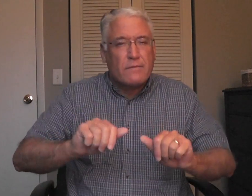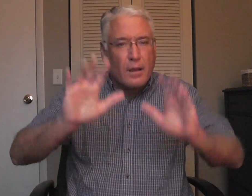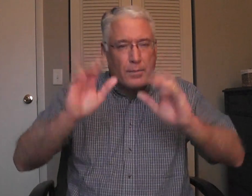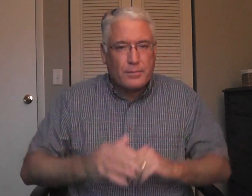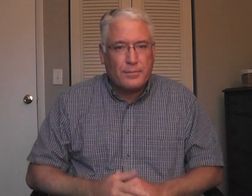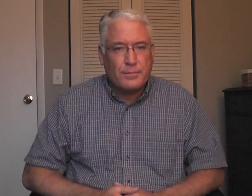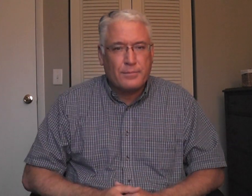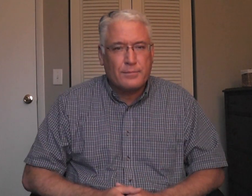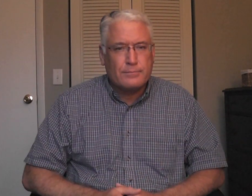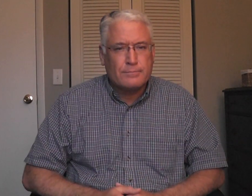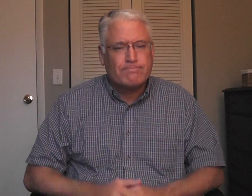Don't give up.